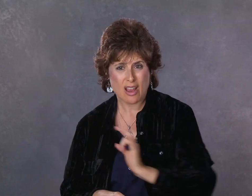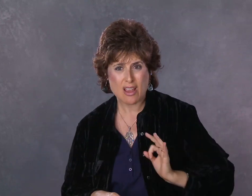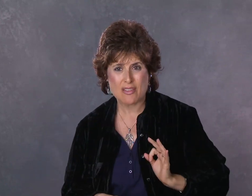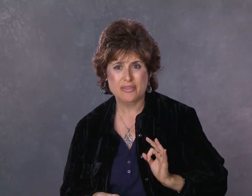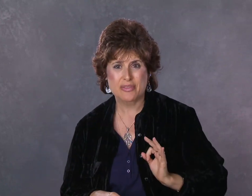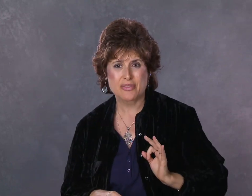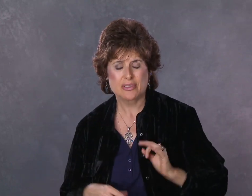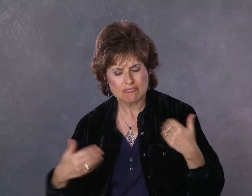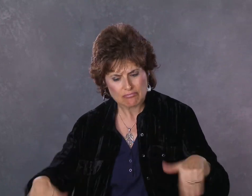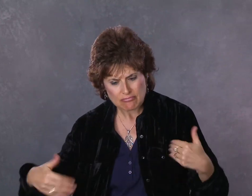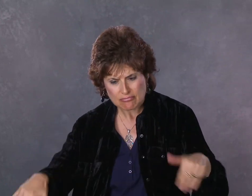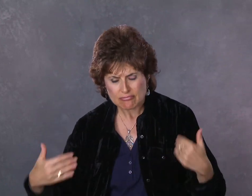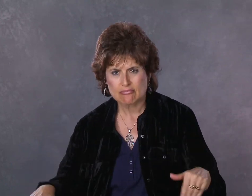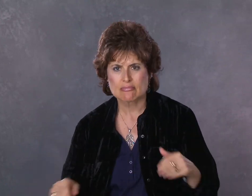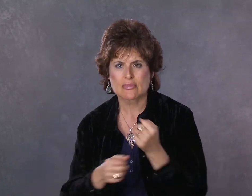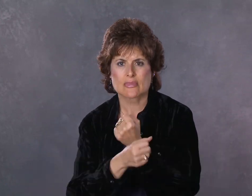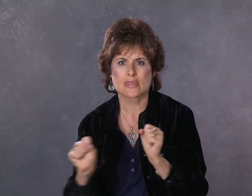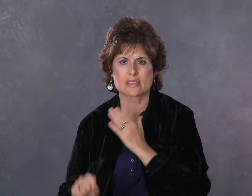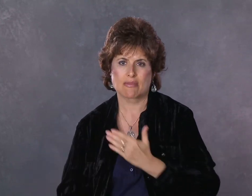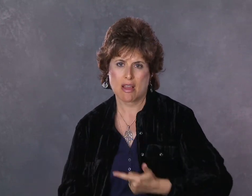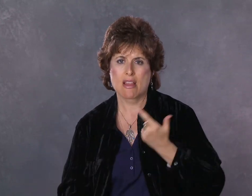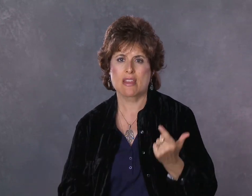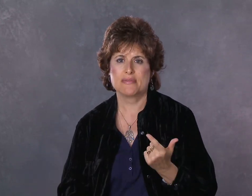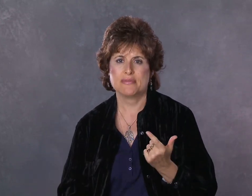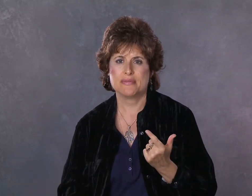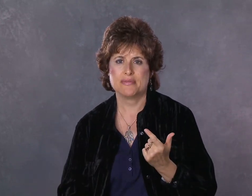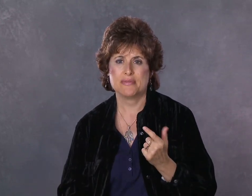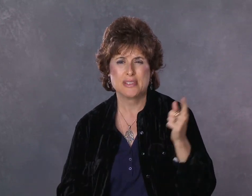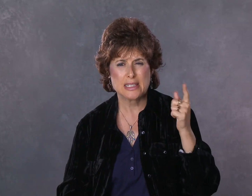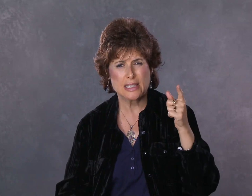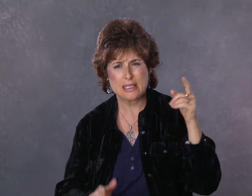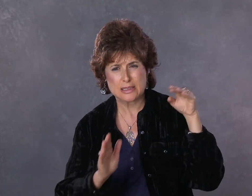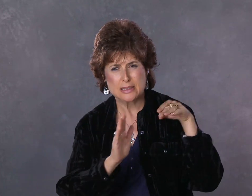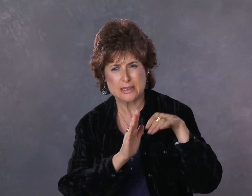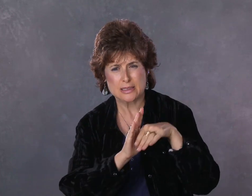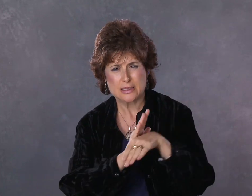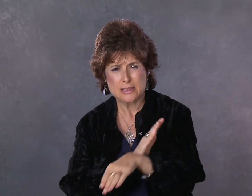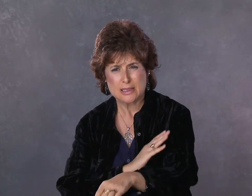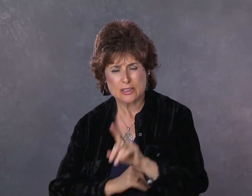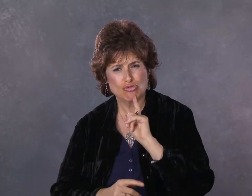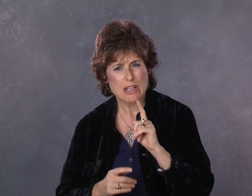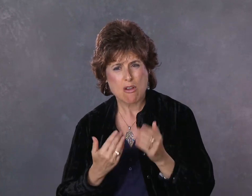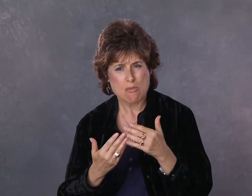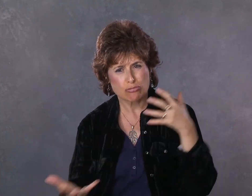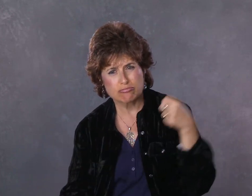organization and to your staff, my life was spared. He had been in a downward